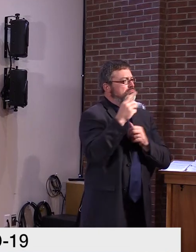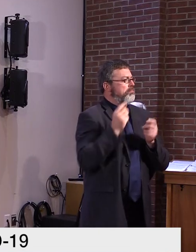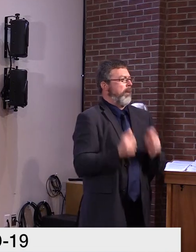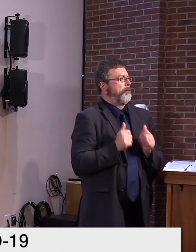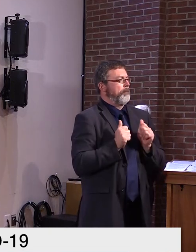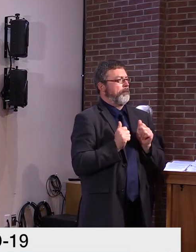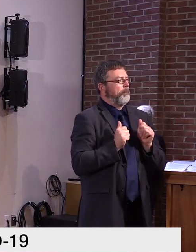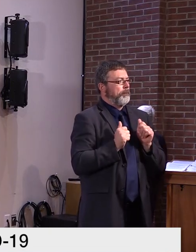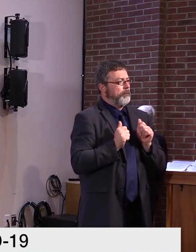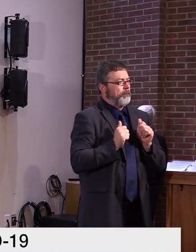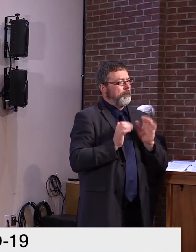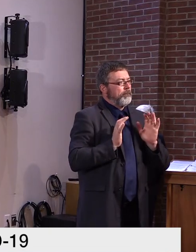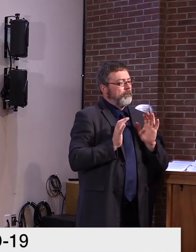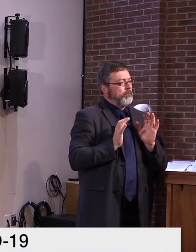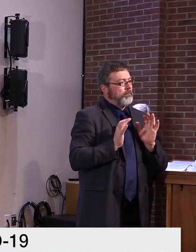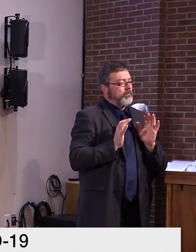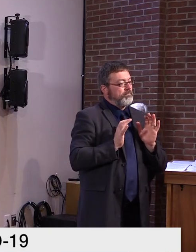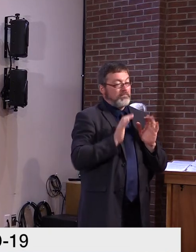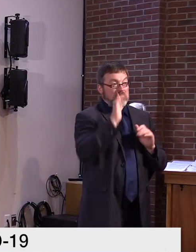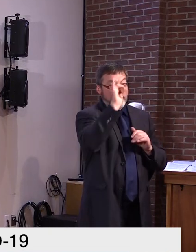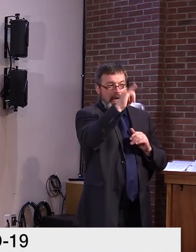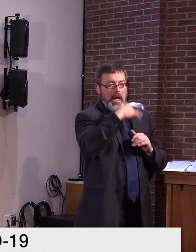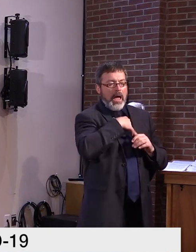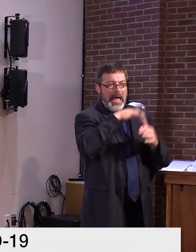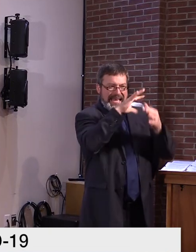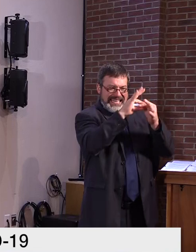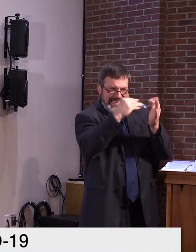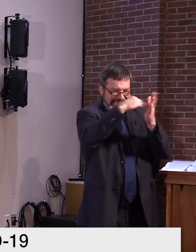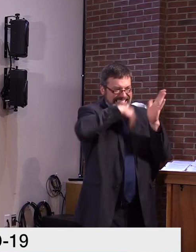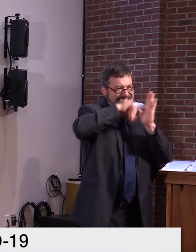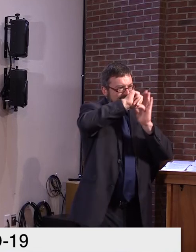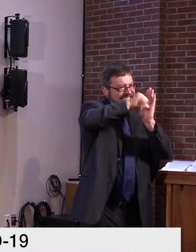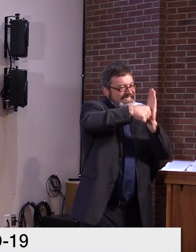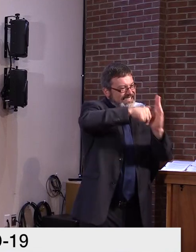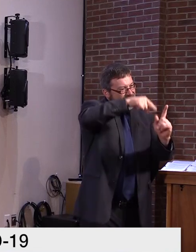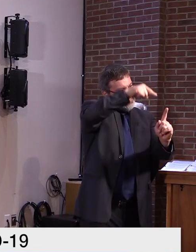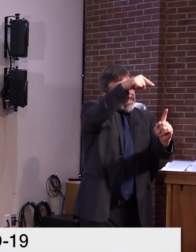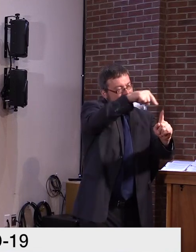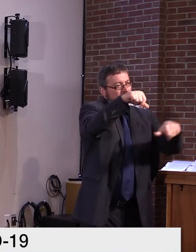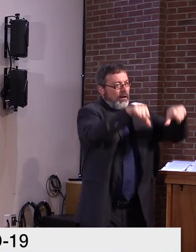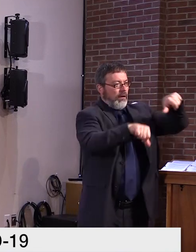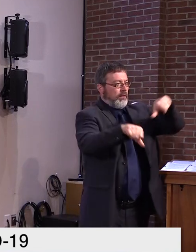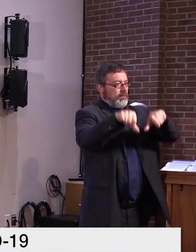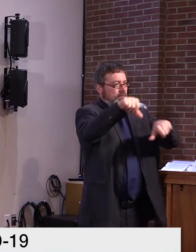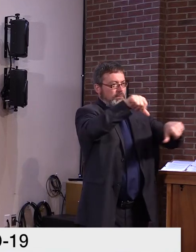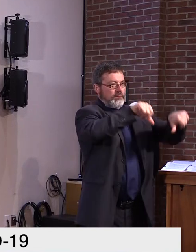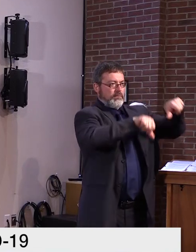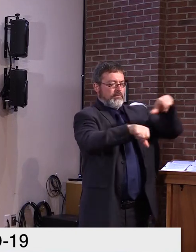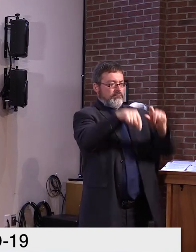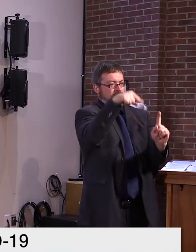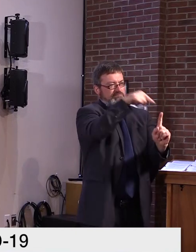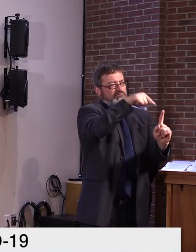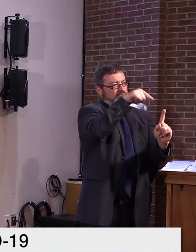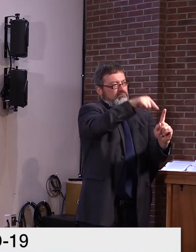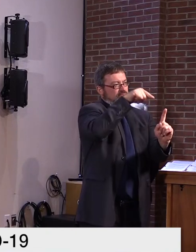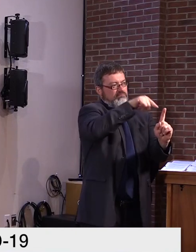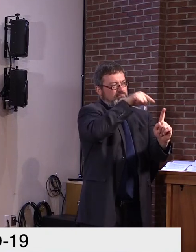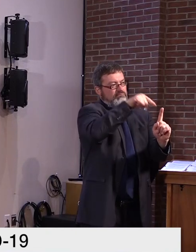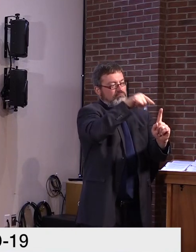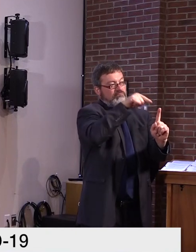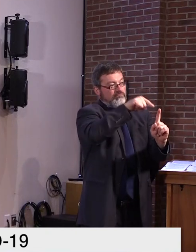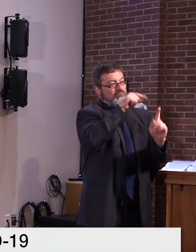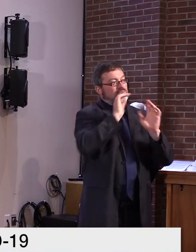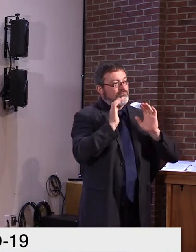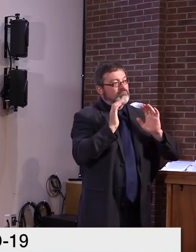vaccine, we must keep up our preventive practices, especially so we come into the fall and the winter and flu